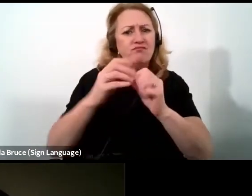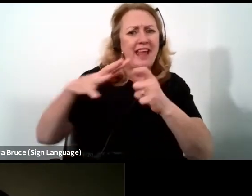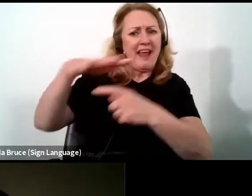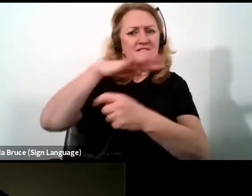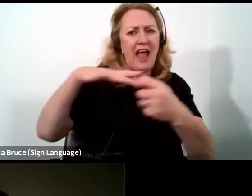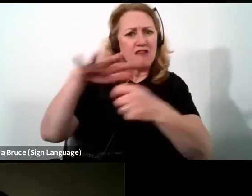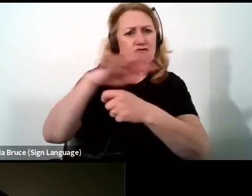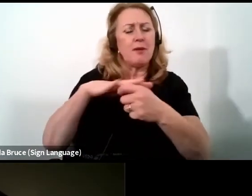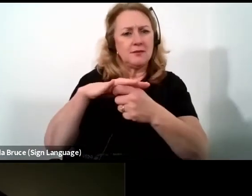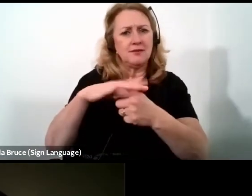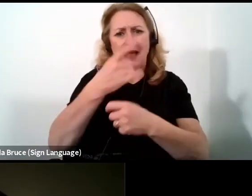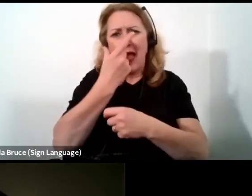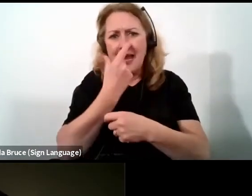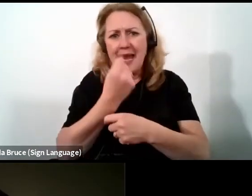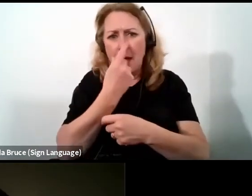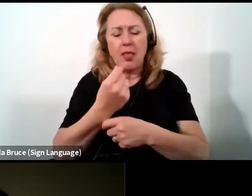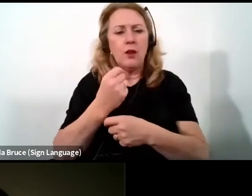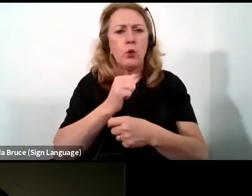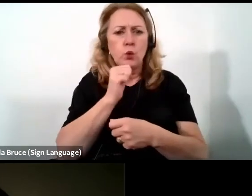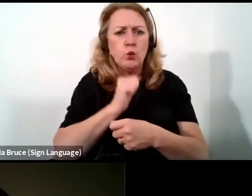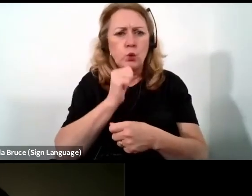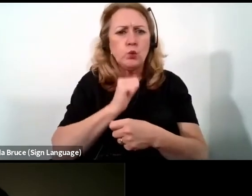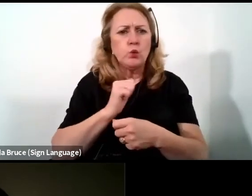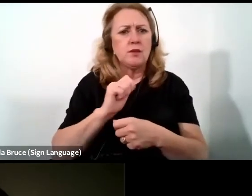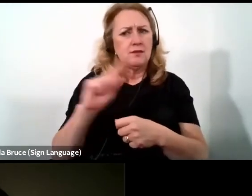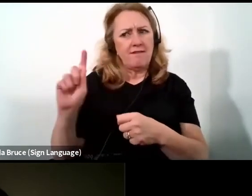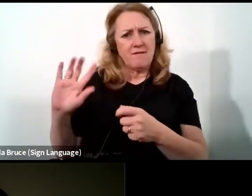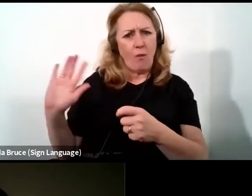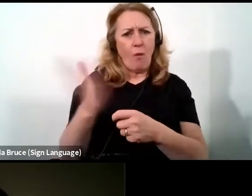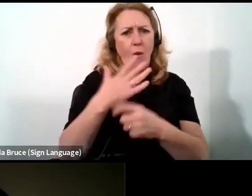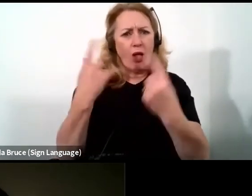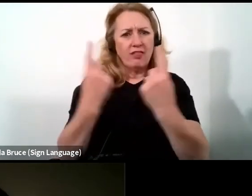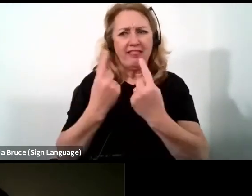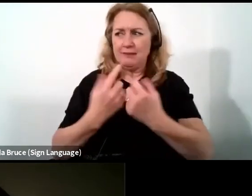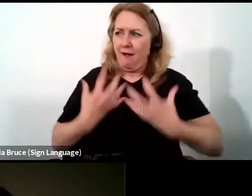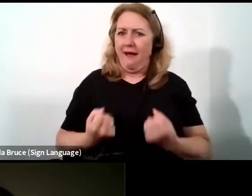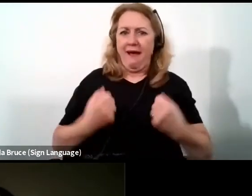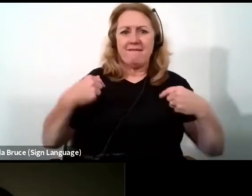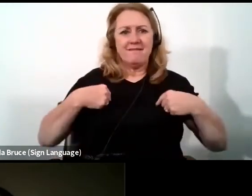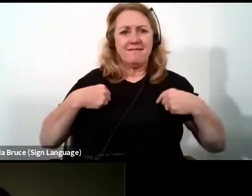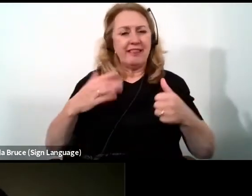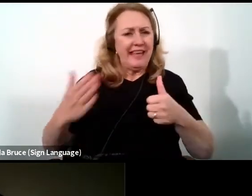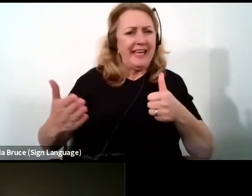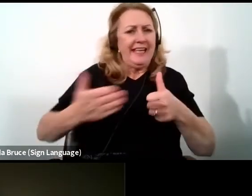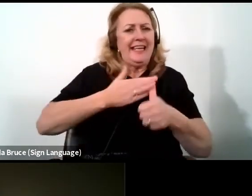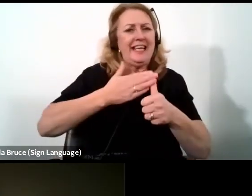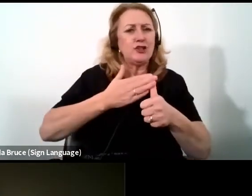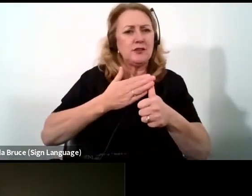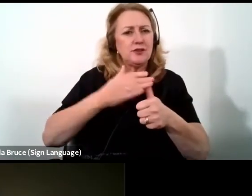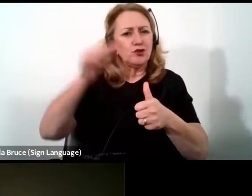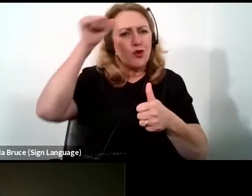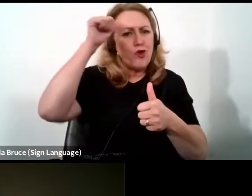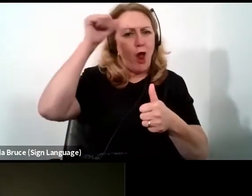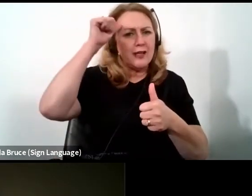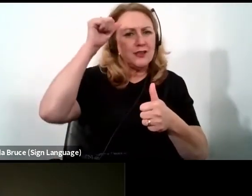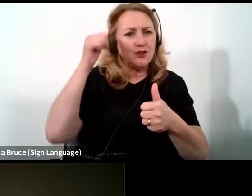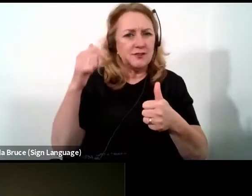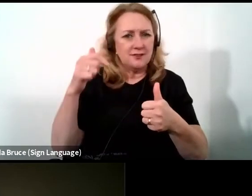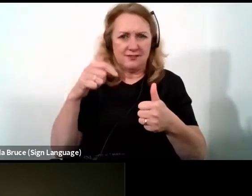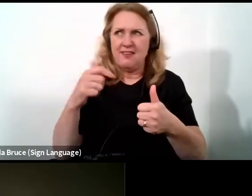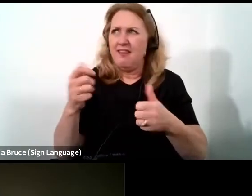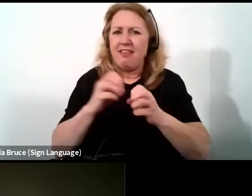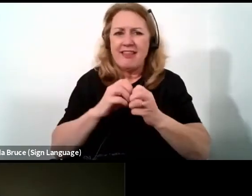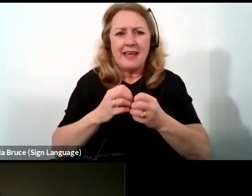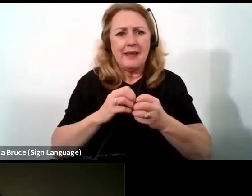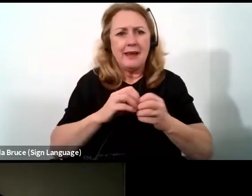the use of all of these things that we have within our space. The indigenous knowledge that we flush every single year, the export